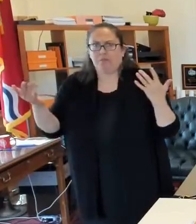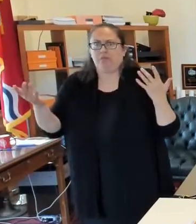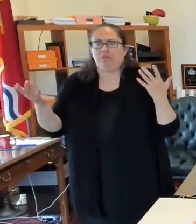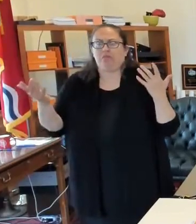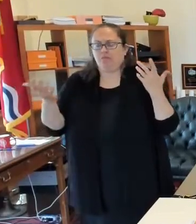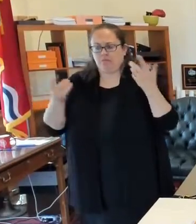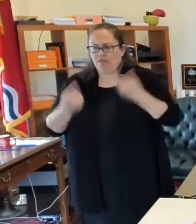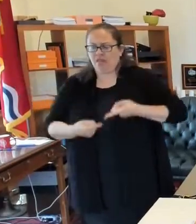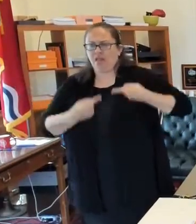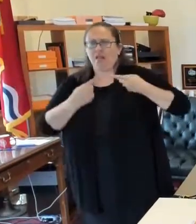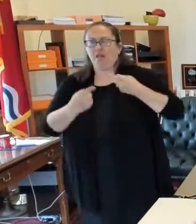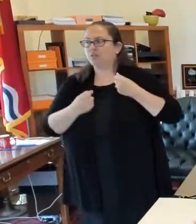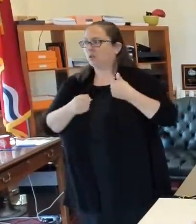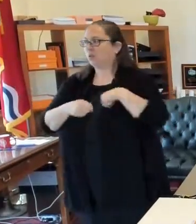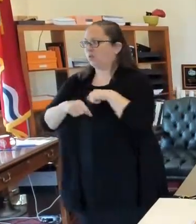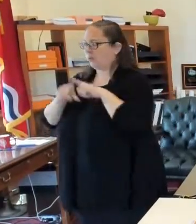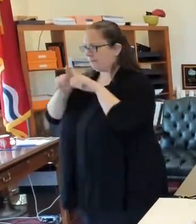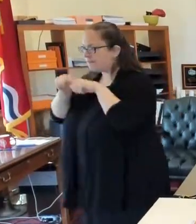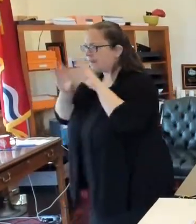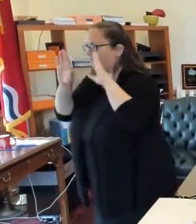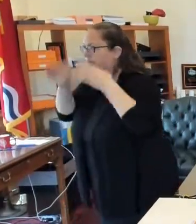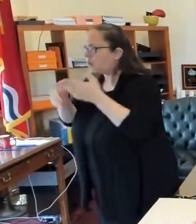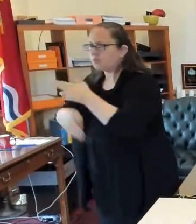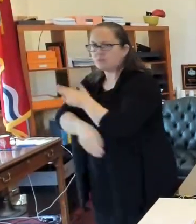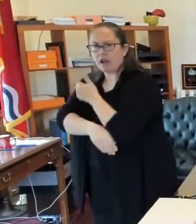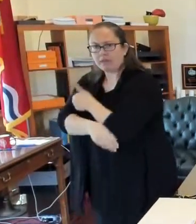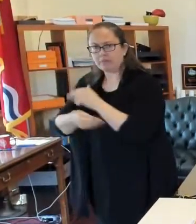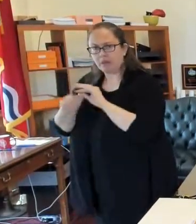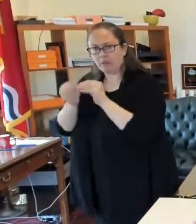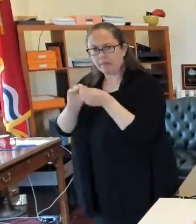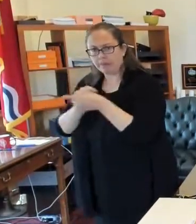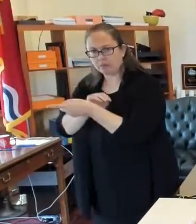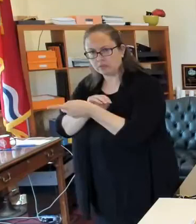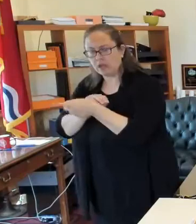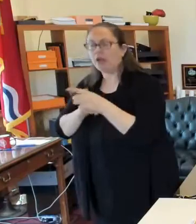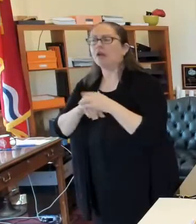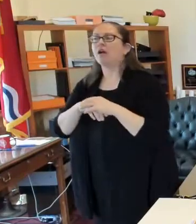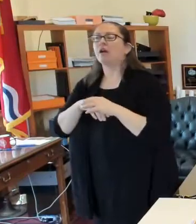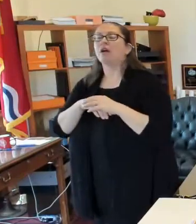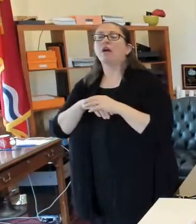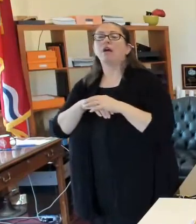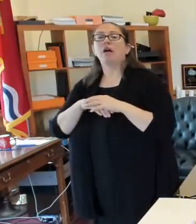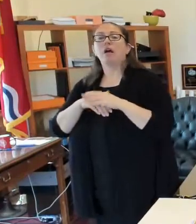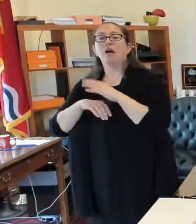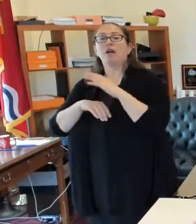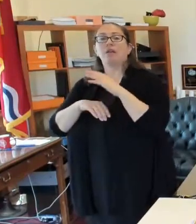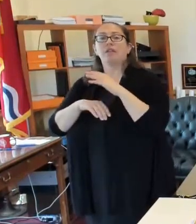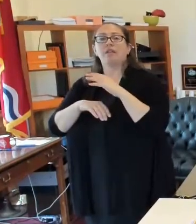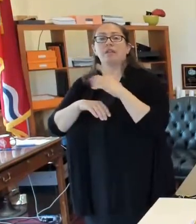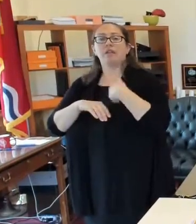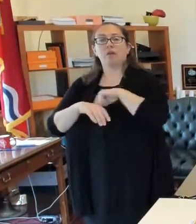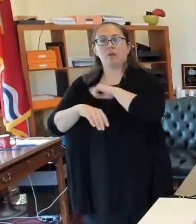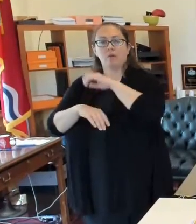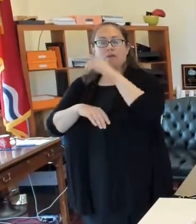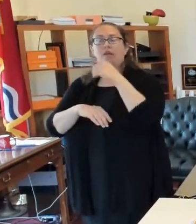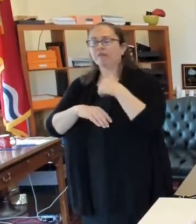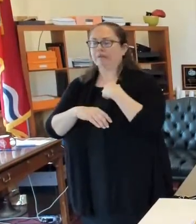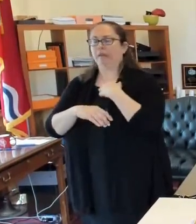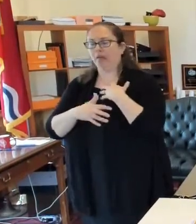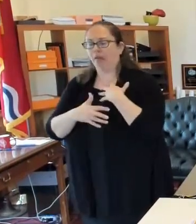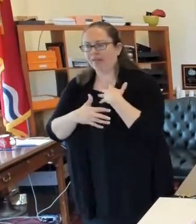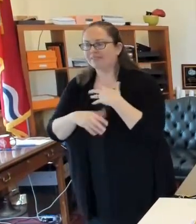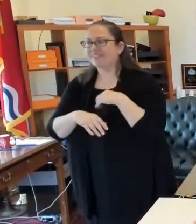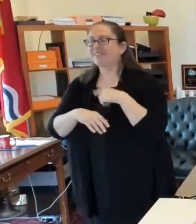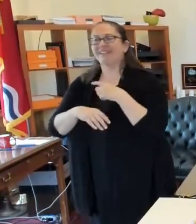heavily on the hospitalization numbers. We do know that hospital hospital is easy for me to say